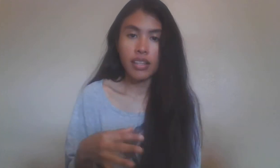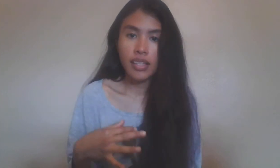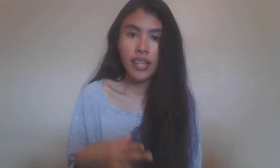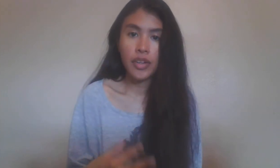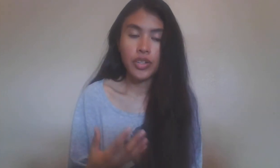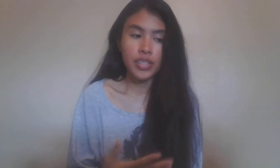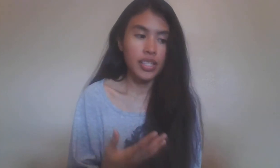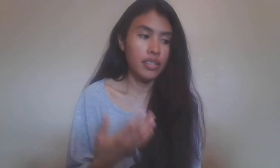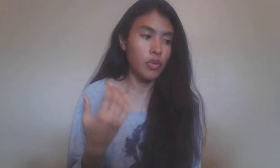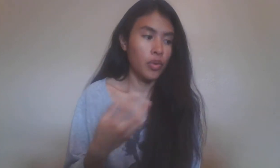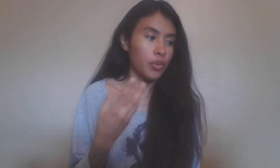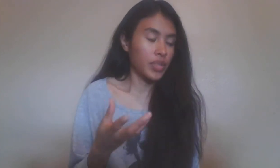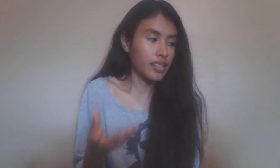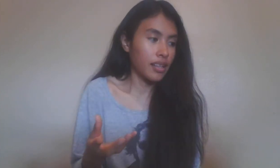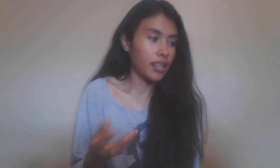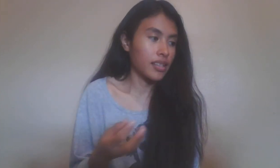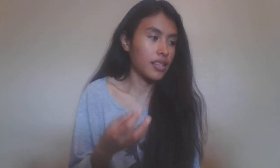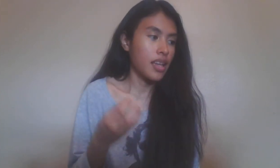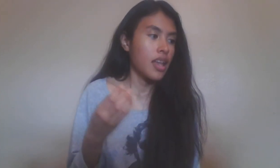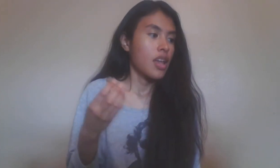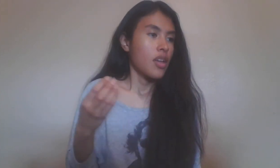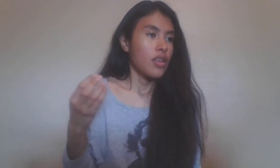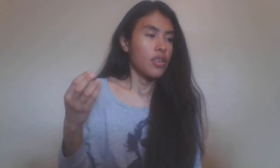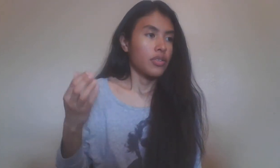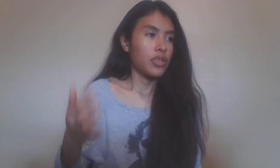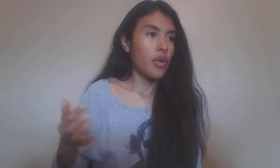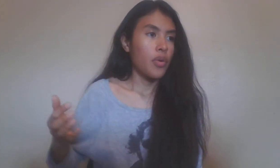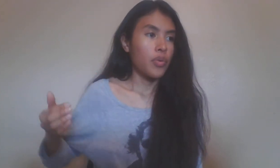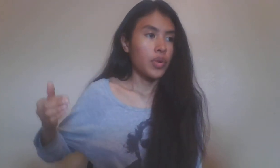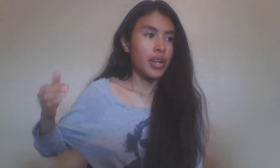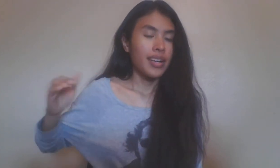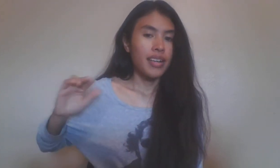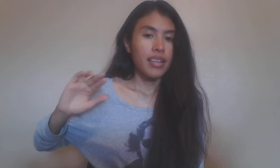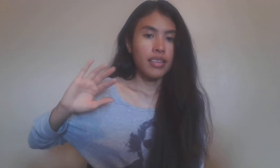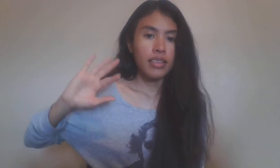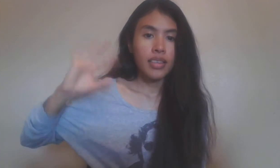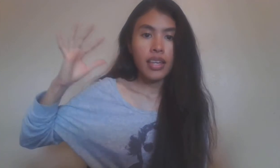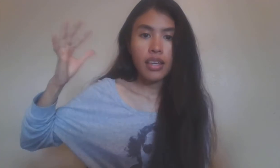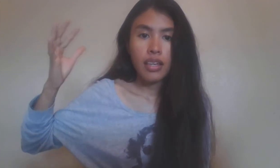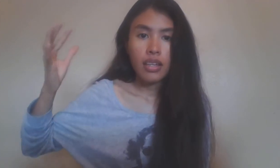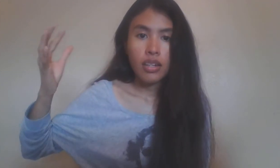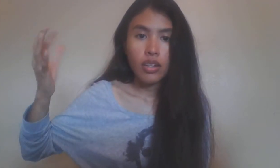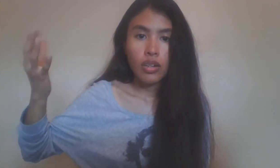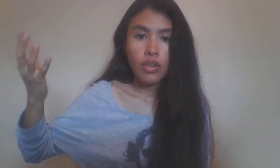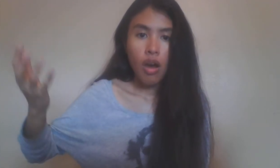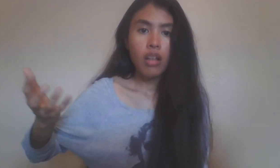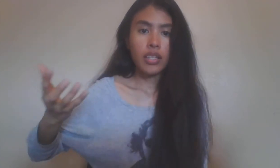that Saturn is in or the sign that it's in. So the the knowledge